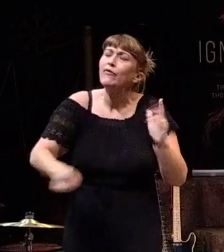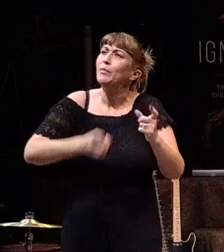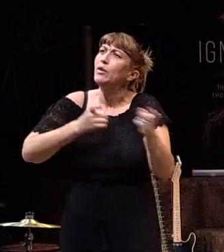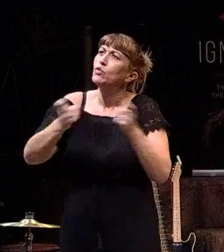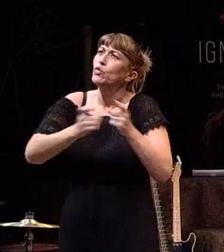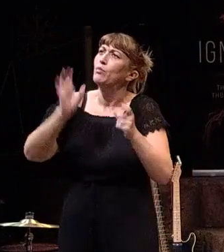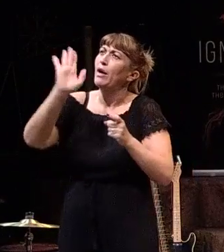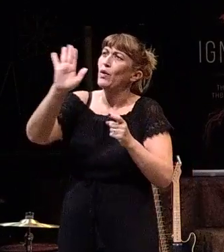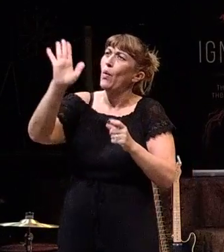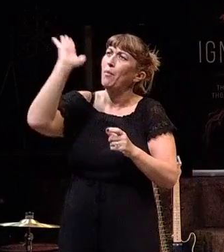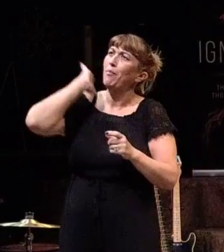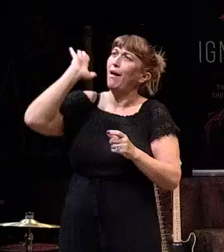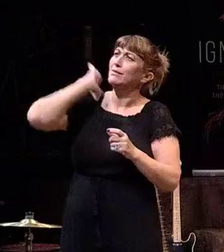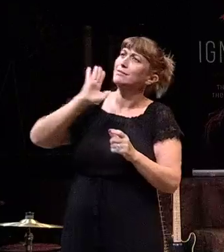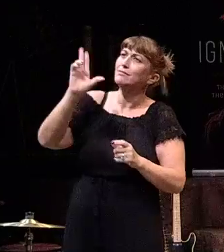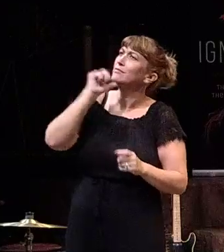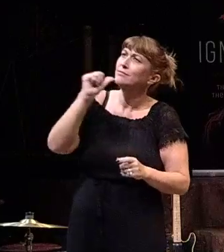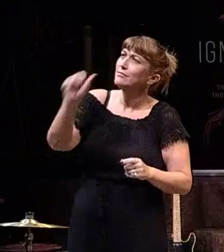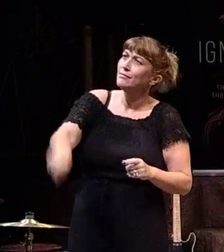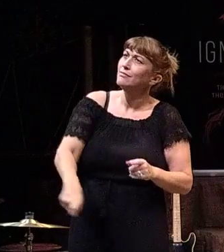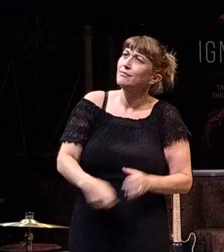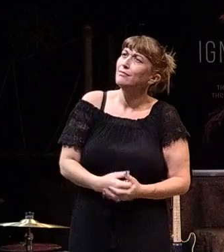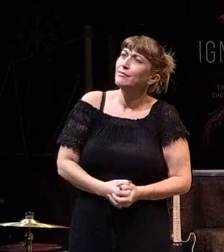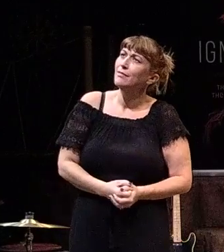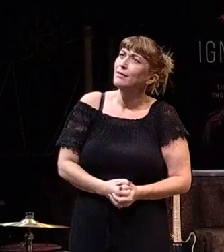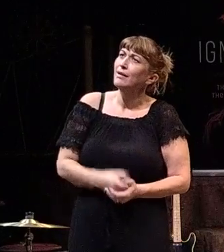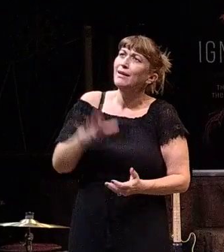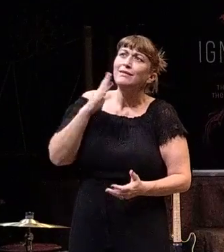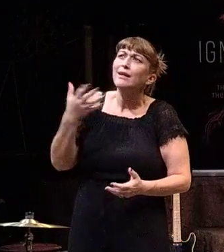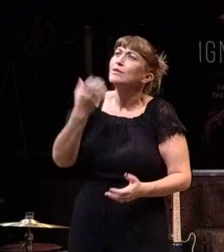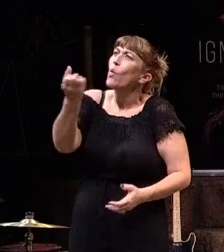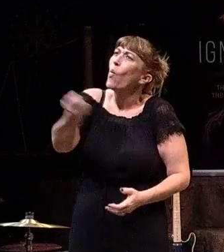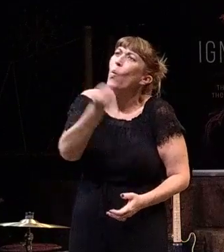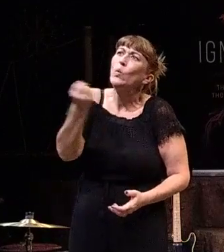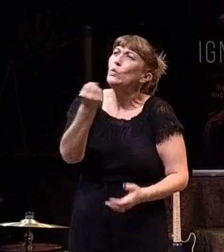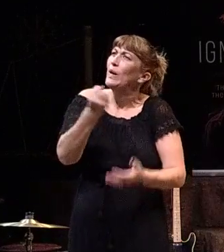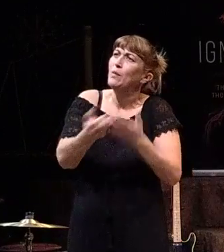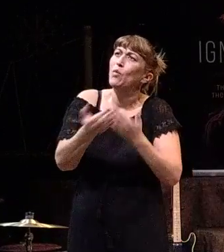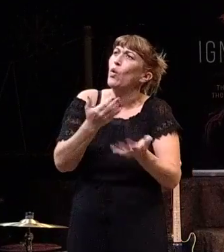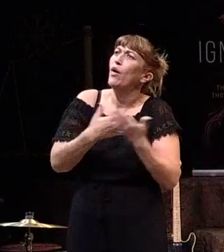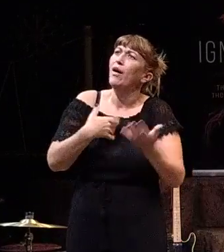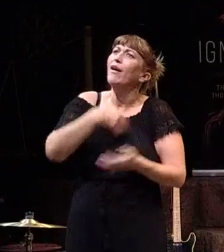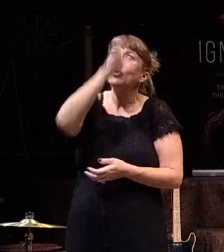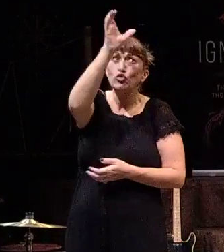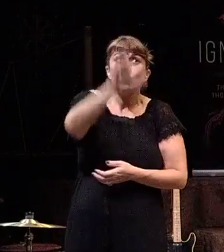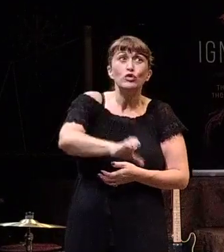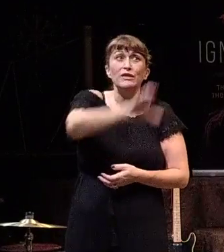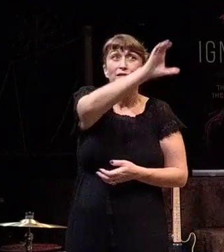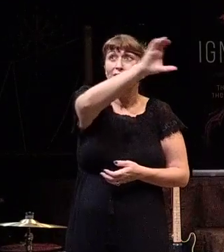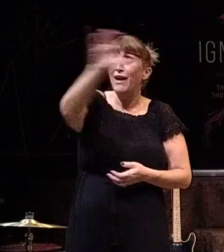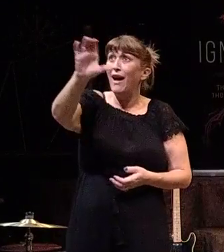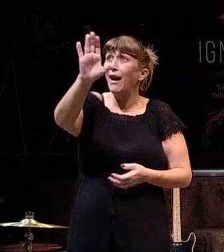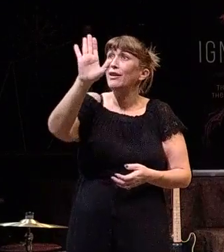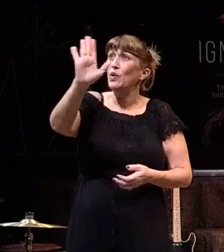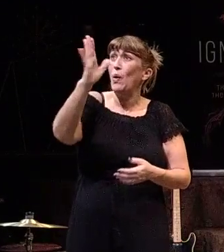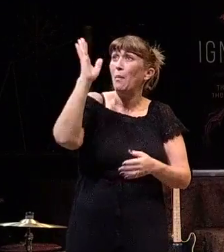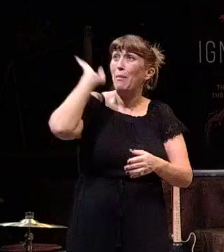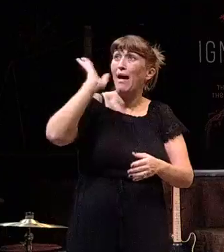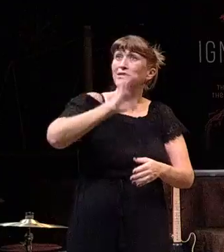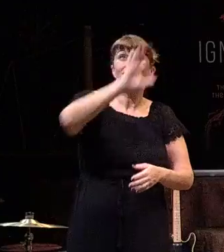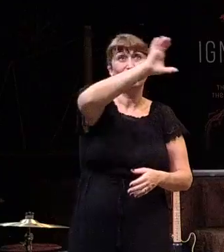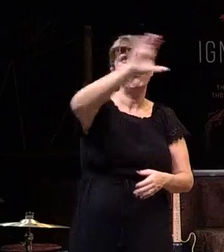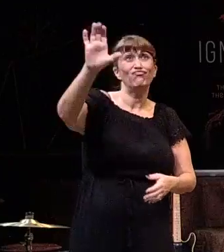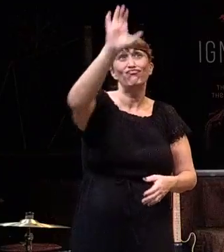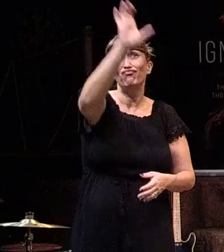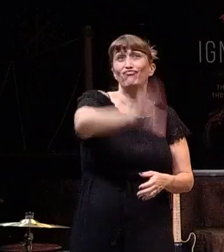anymore. It doesn't have a grip on you, because it's dead. It's gone. It was crucified with Christ. And in that moment,